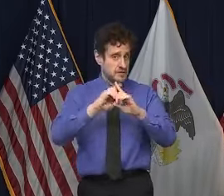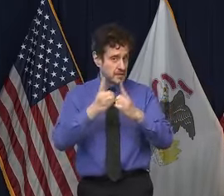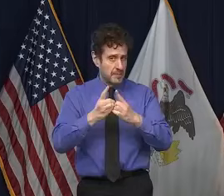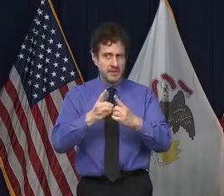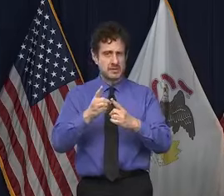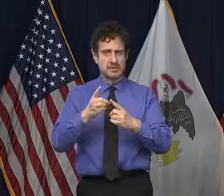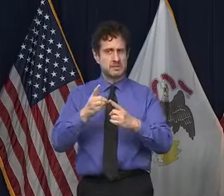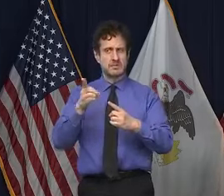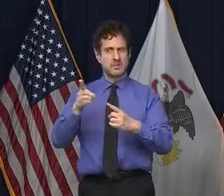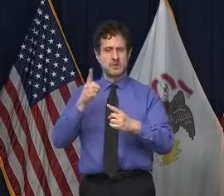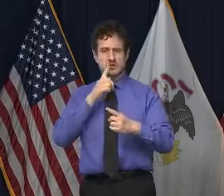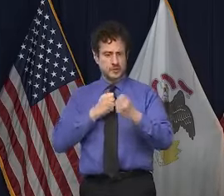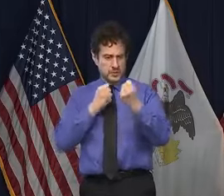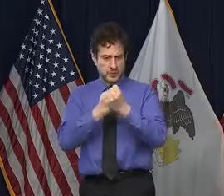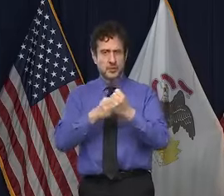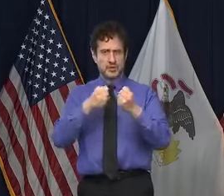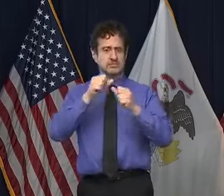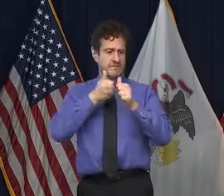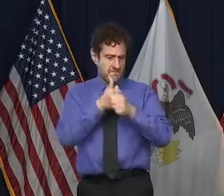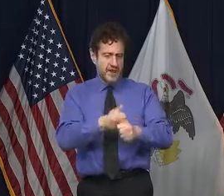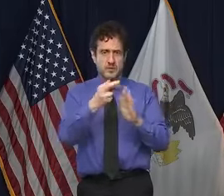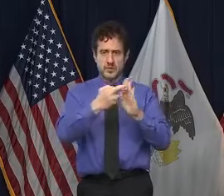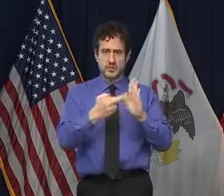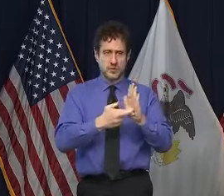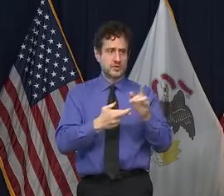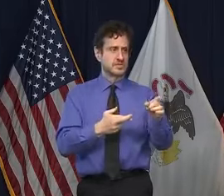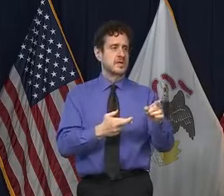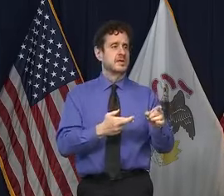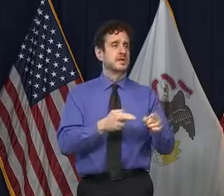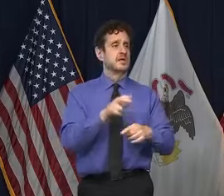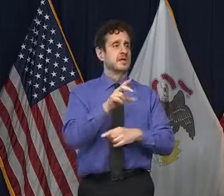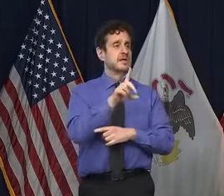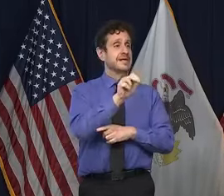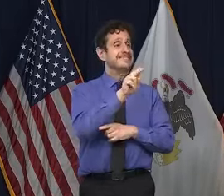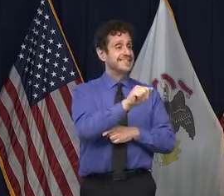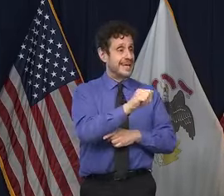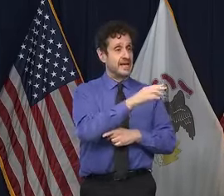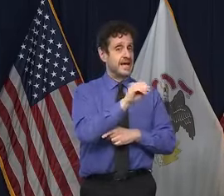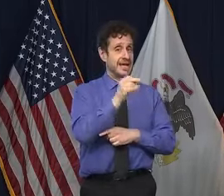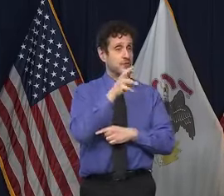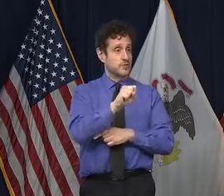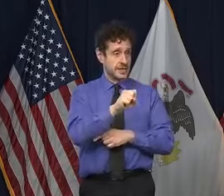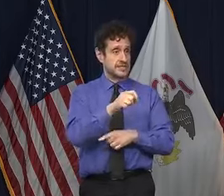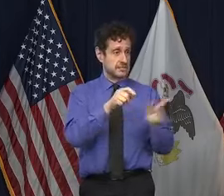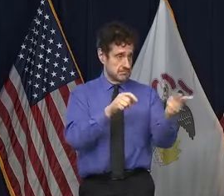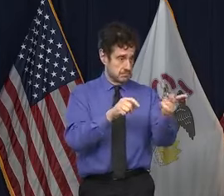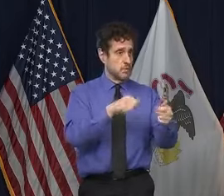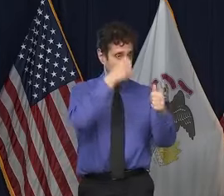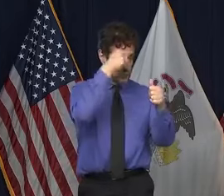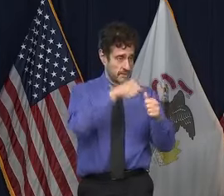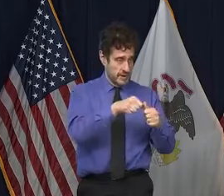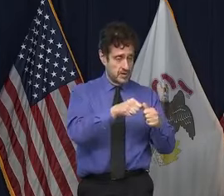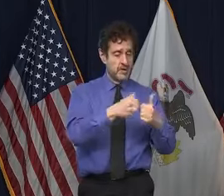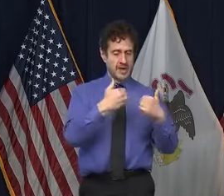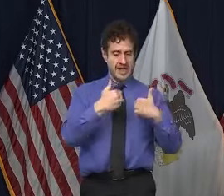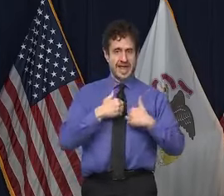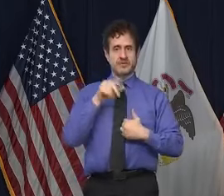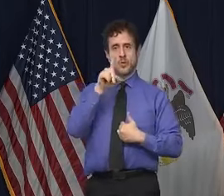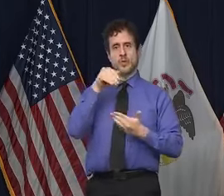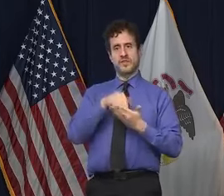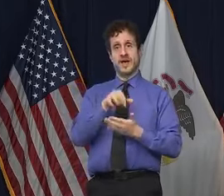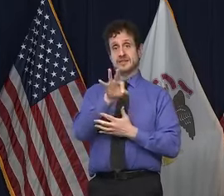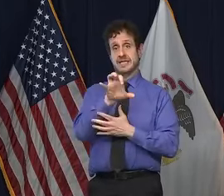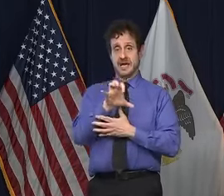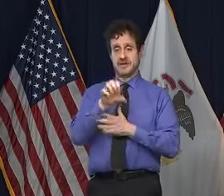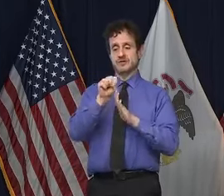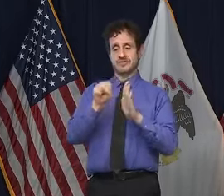I want to remind everybody, and Dana in particular, for Chris, that there are only 1,900 state police